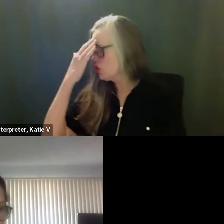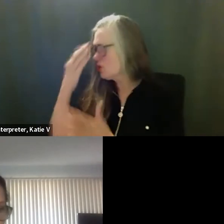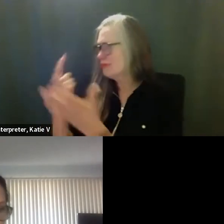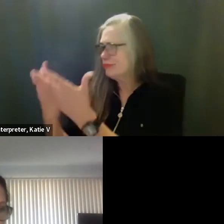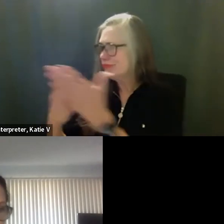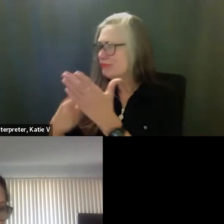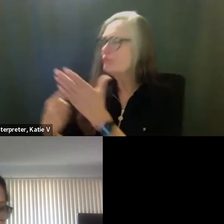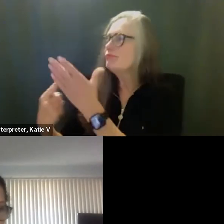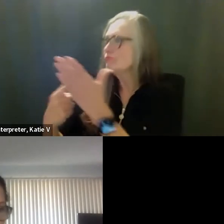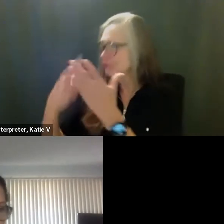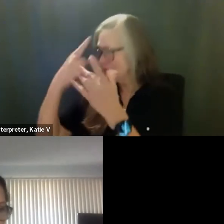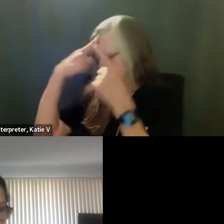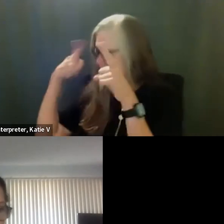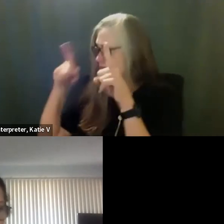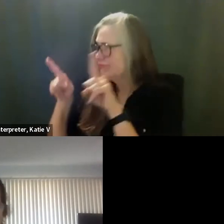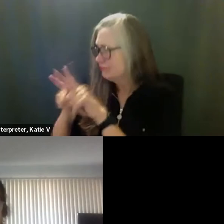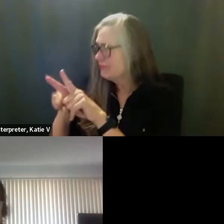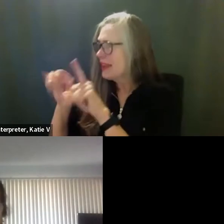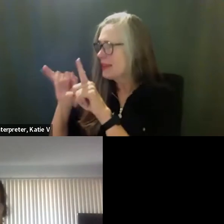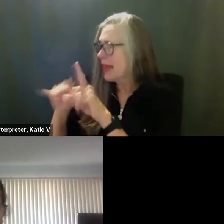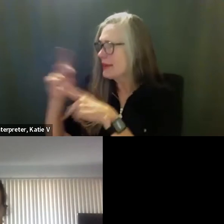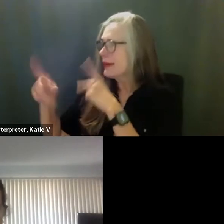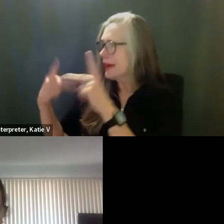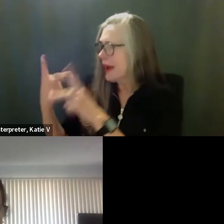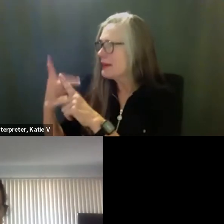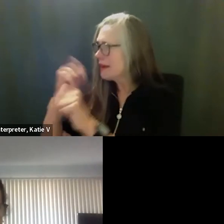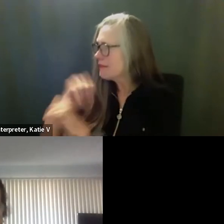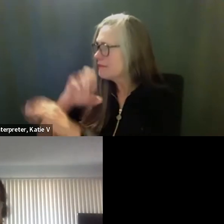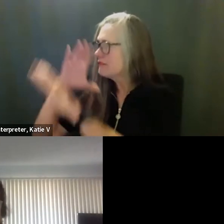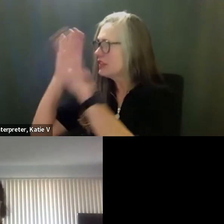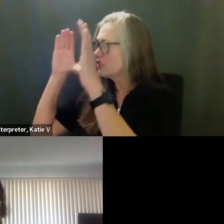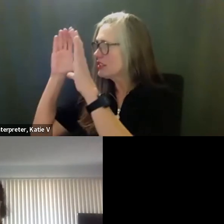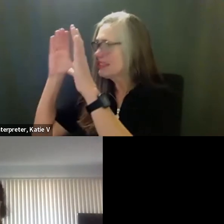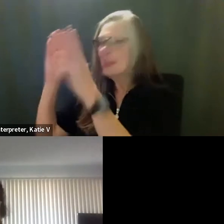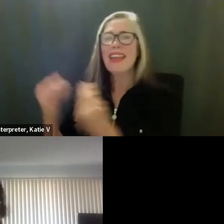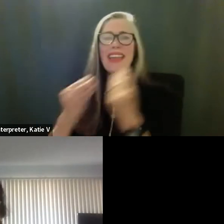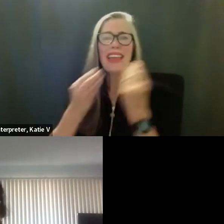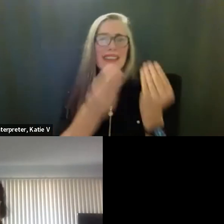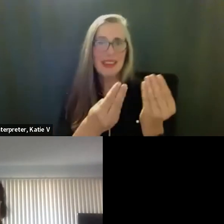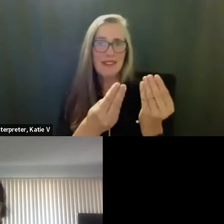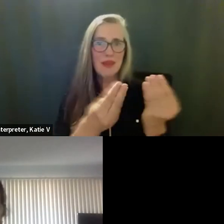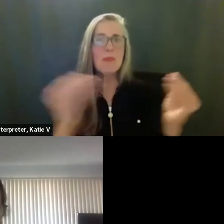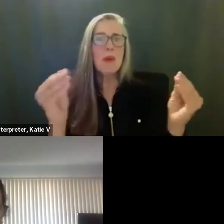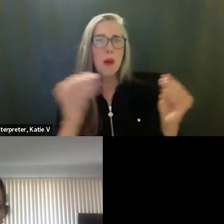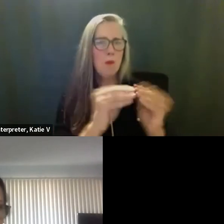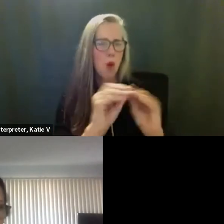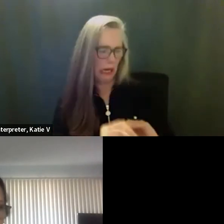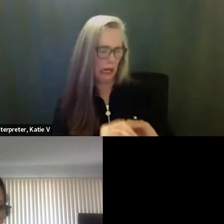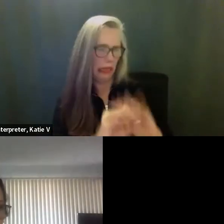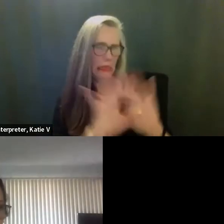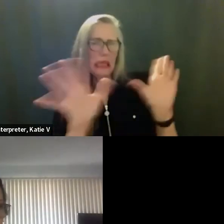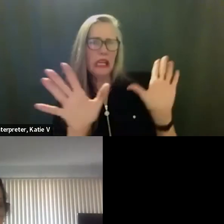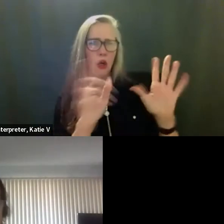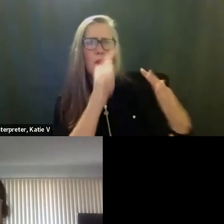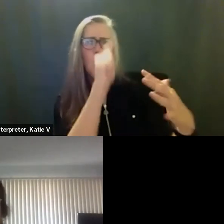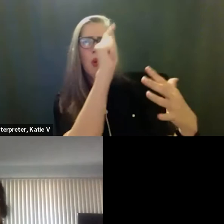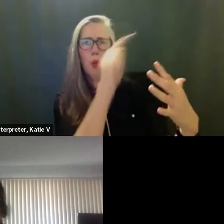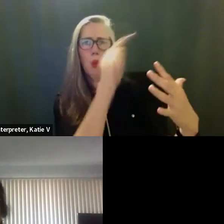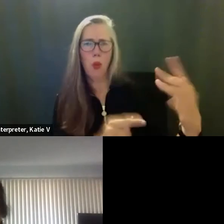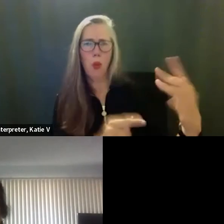the, any change orders or anything like that. So we can actually communicate exactly what we wanted. So that's how we went through that process. So.